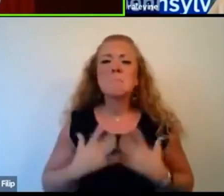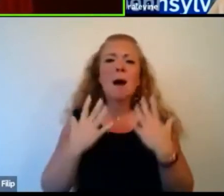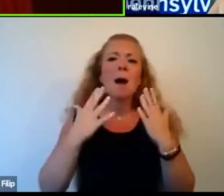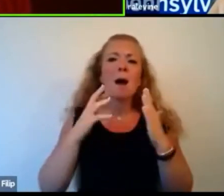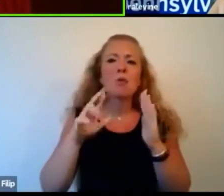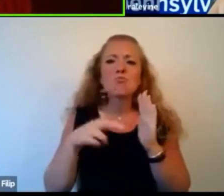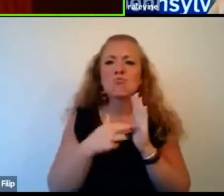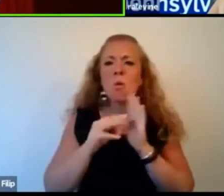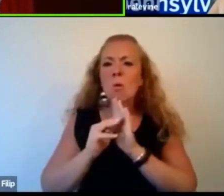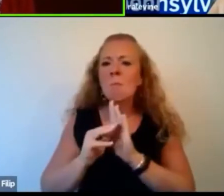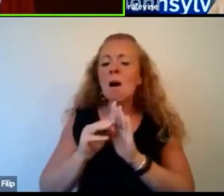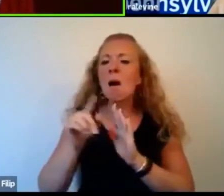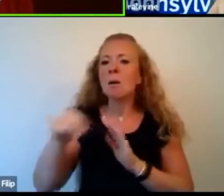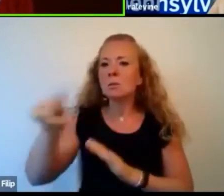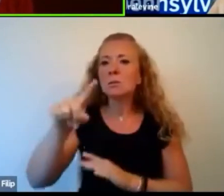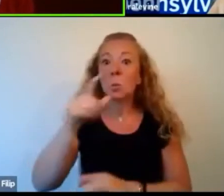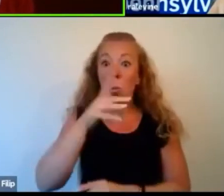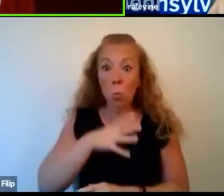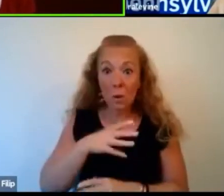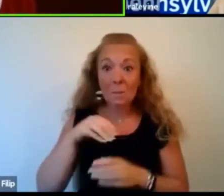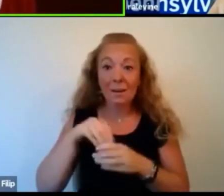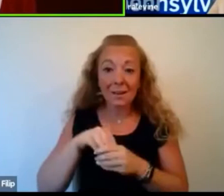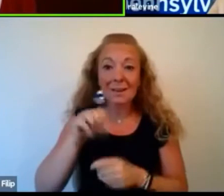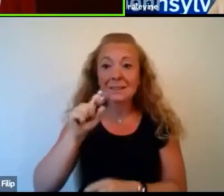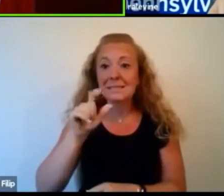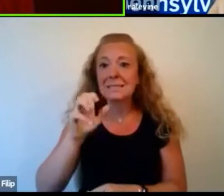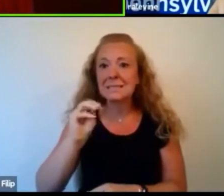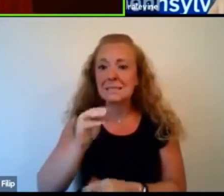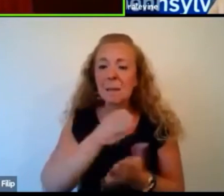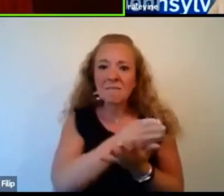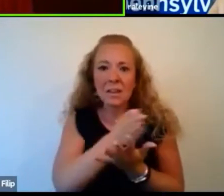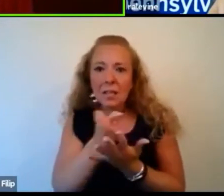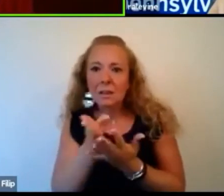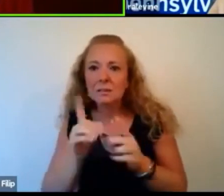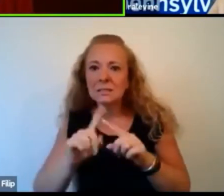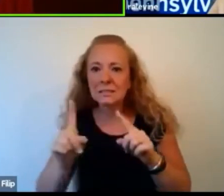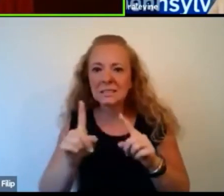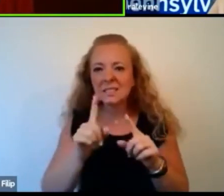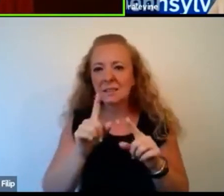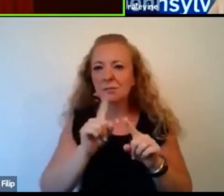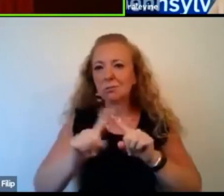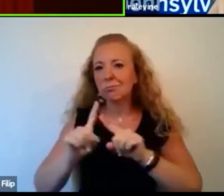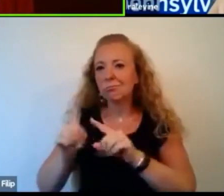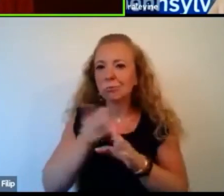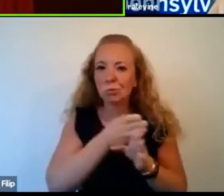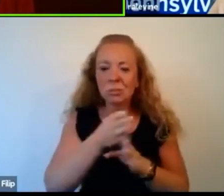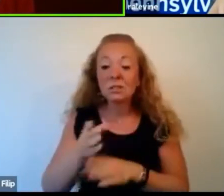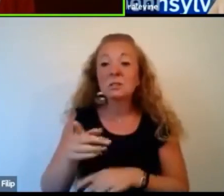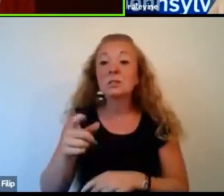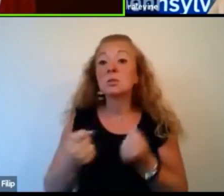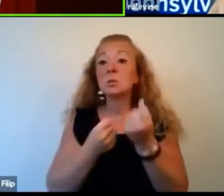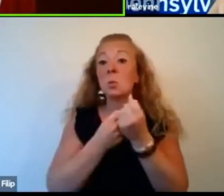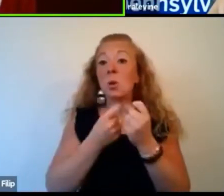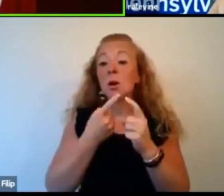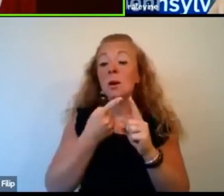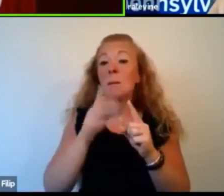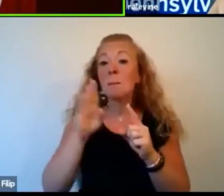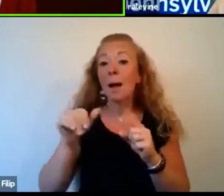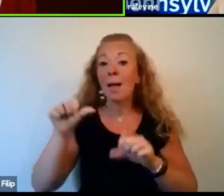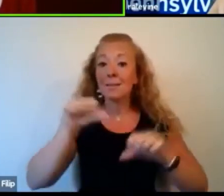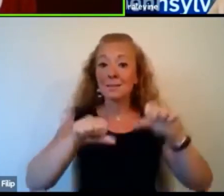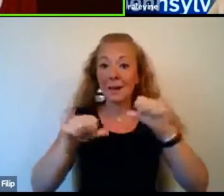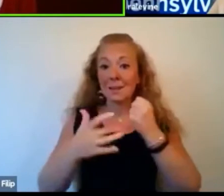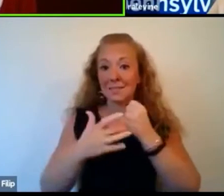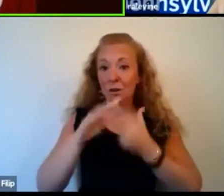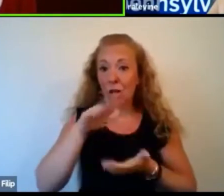of STEM fields. This series is supported by the Association of Science and Technology Centers and IF-THEN through